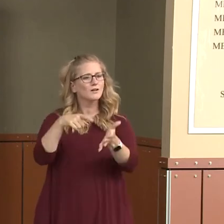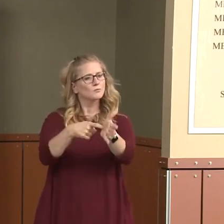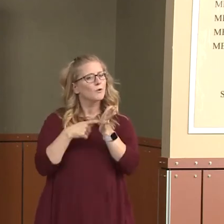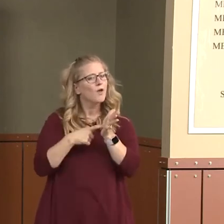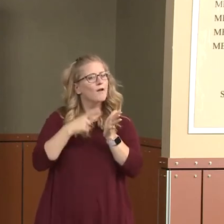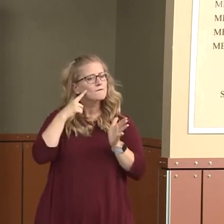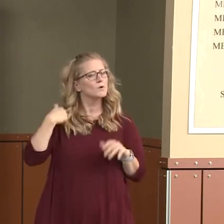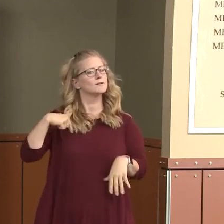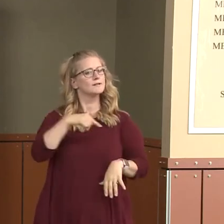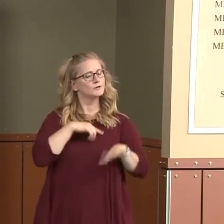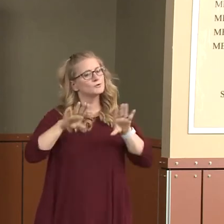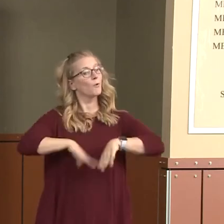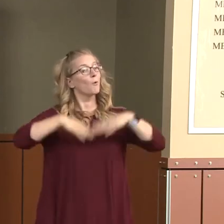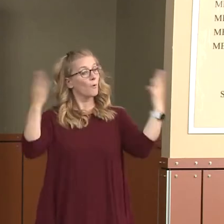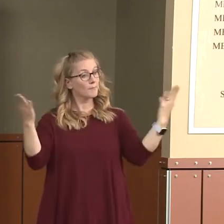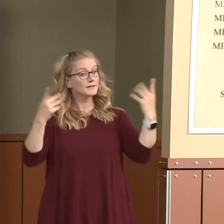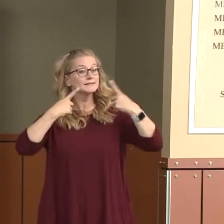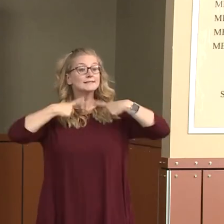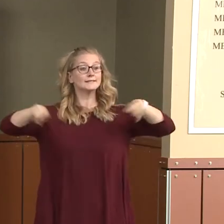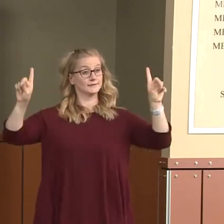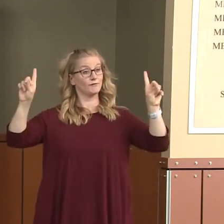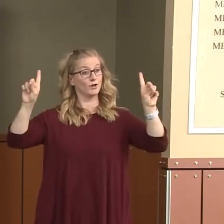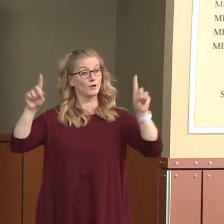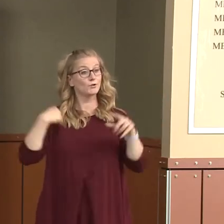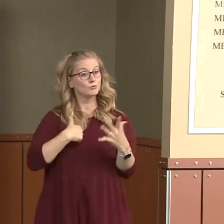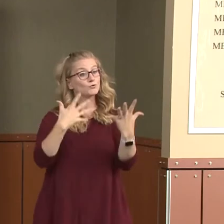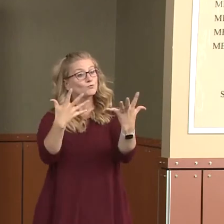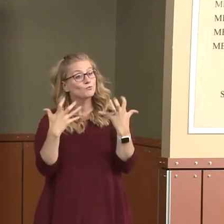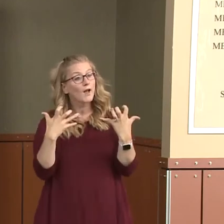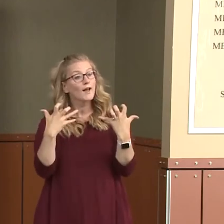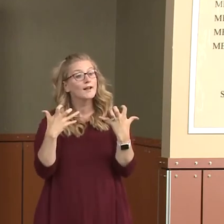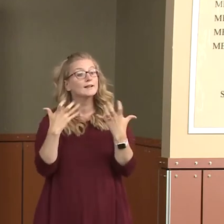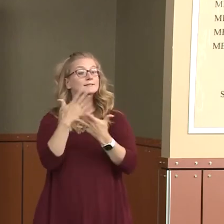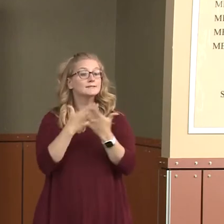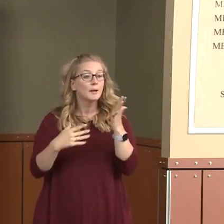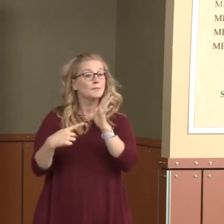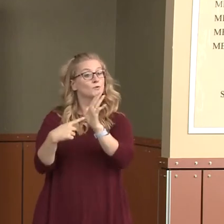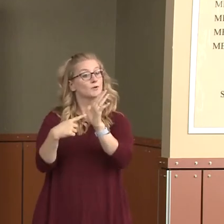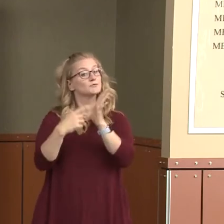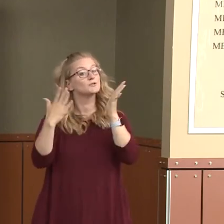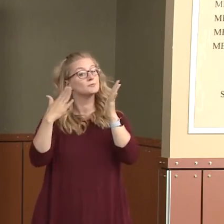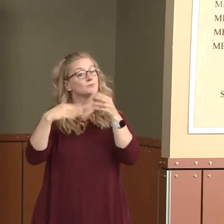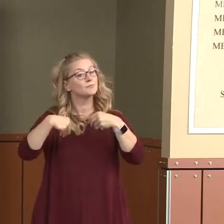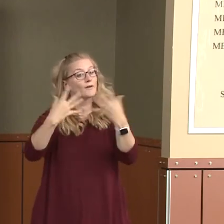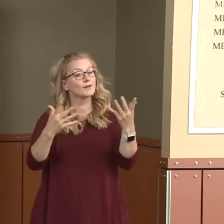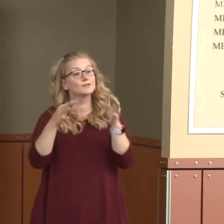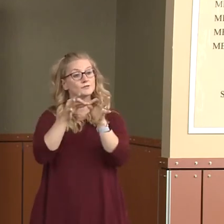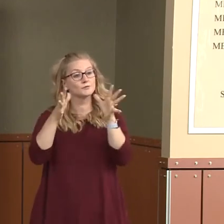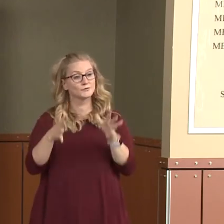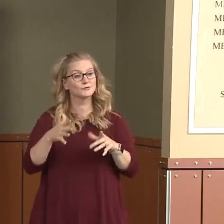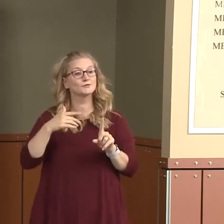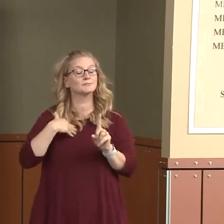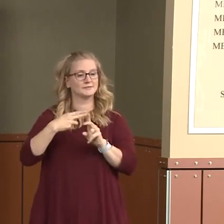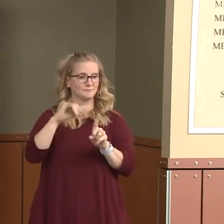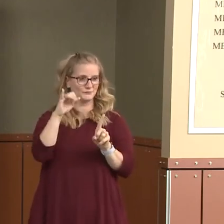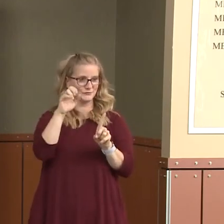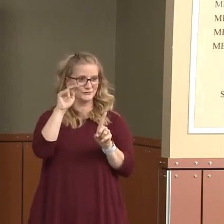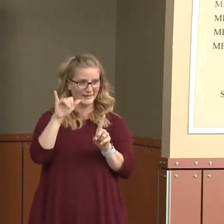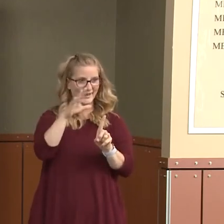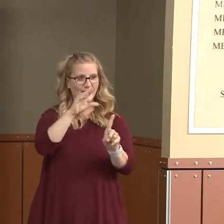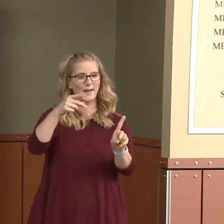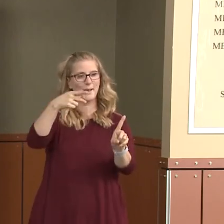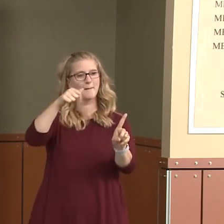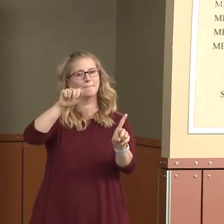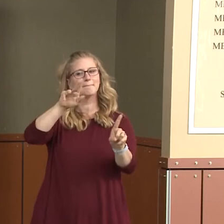Looking forward to that. I do want to point out that we have a couple of representatives here today providing sign language. have Jenny and Paula, who you can't see off